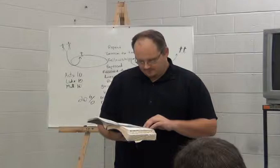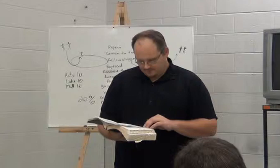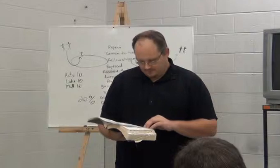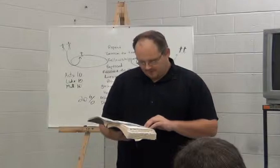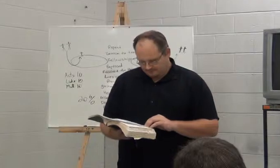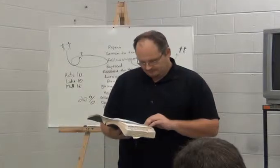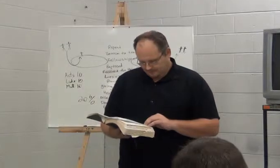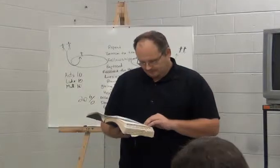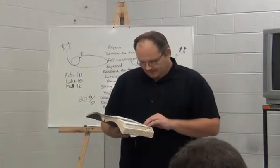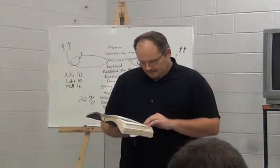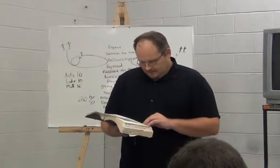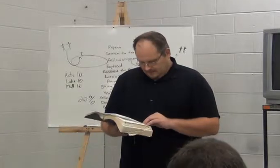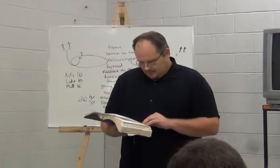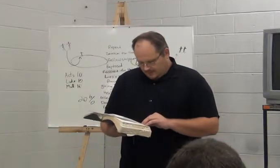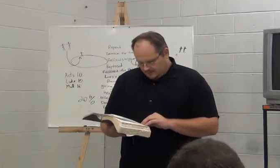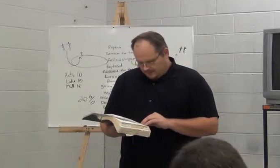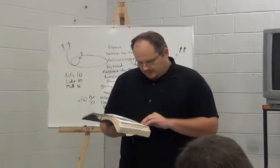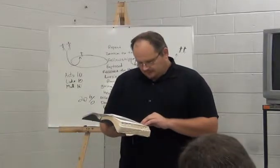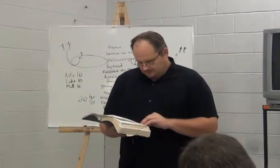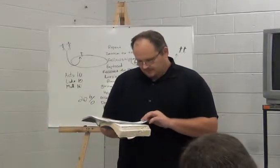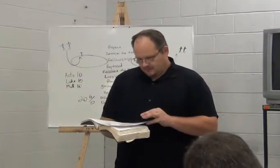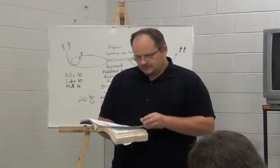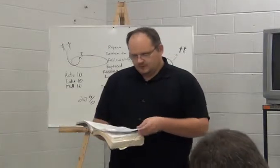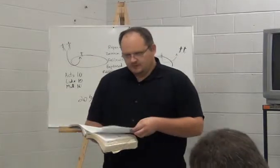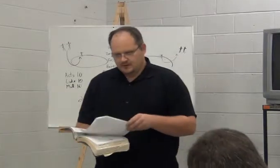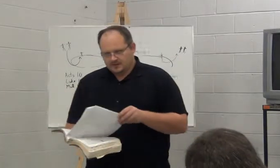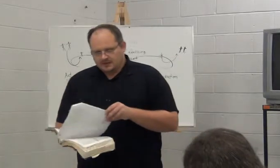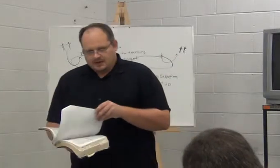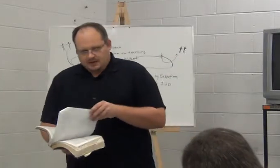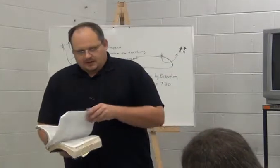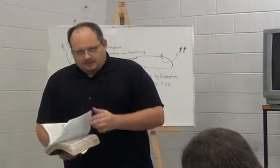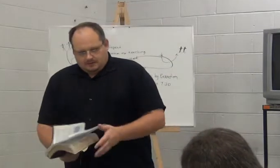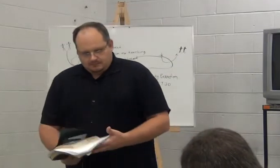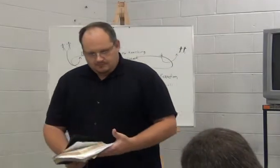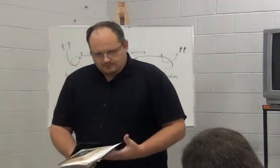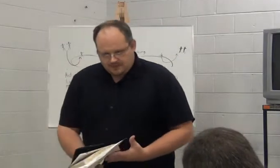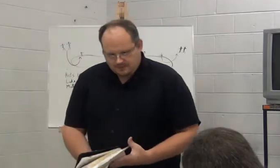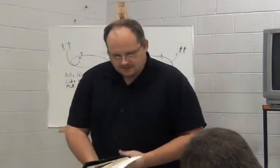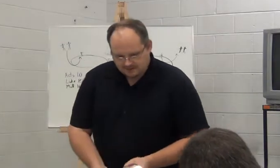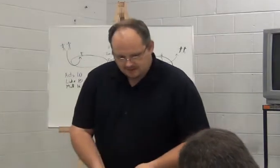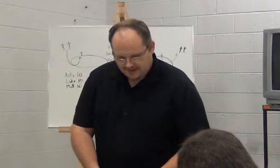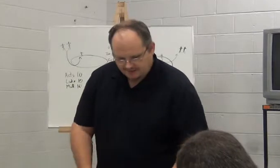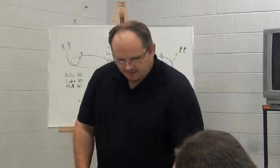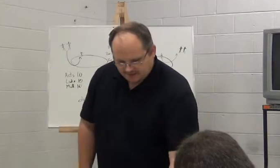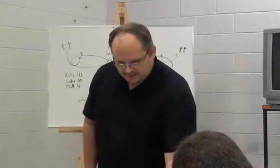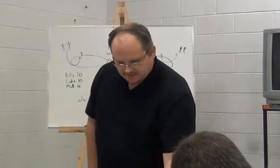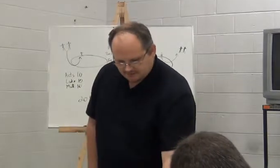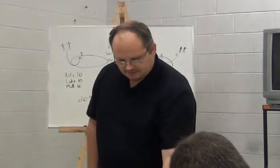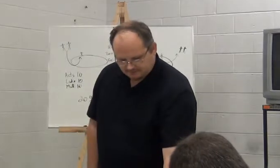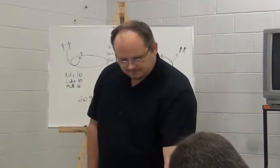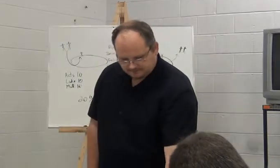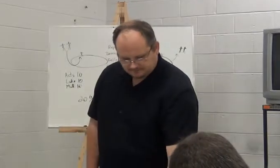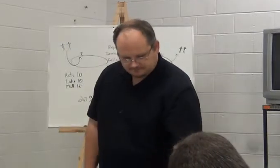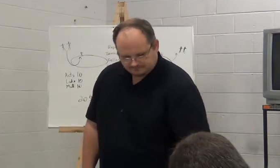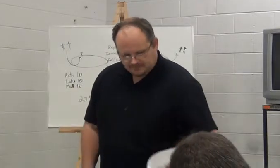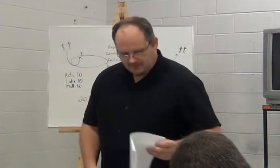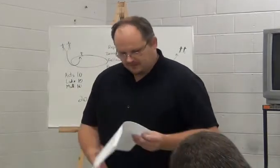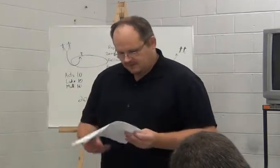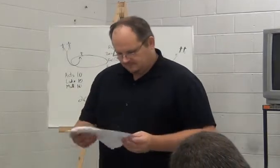Right? All right. So, does anybody have any questions about that?